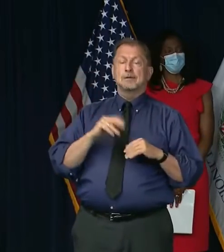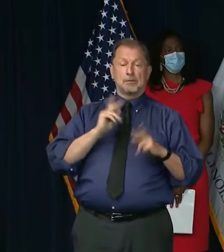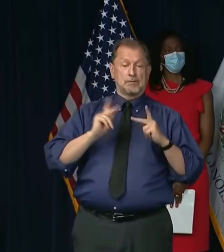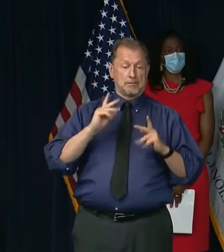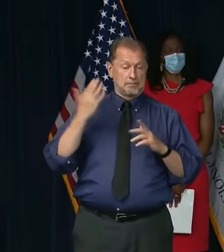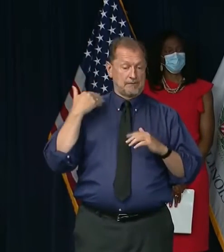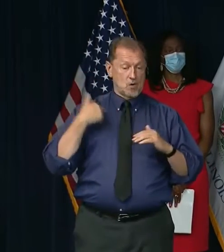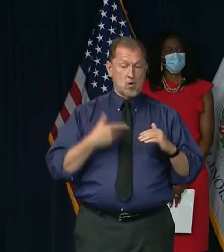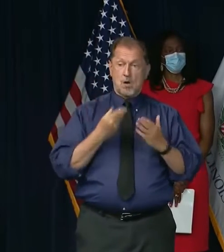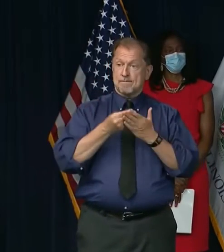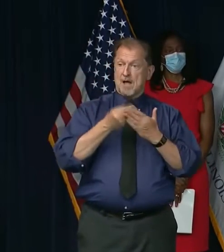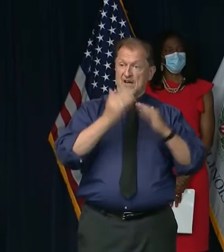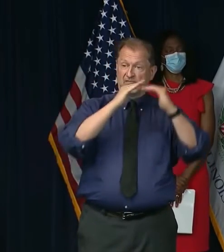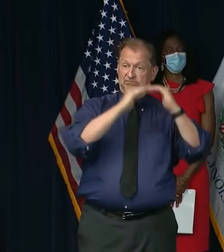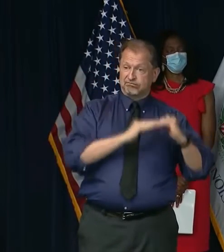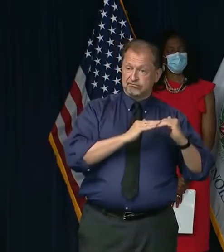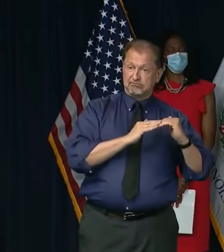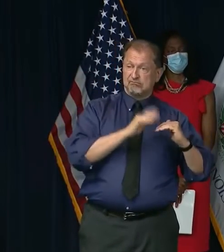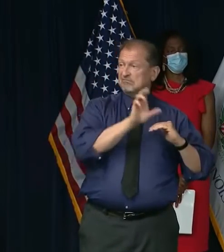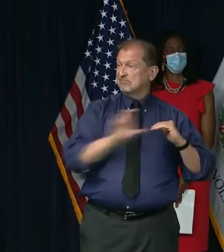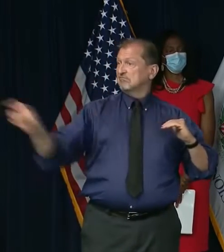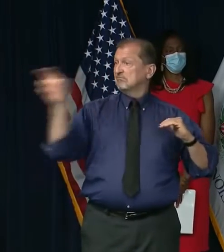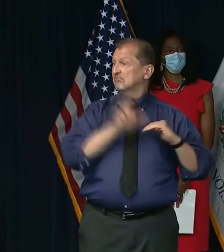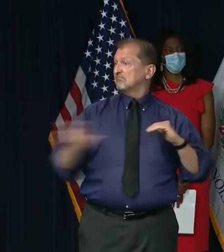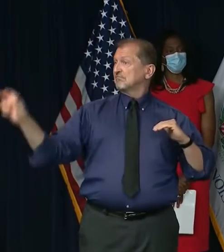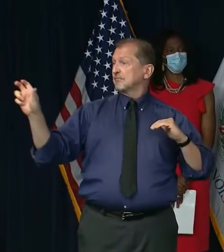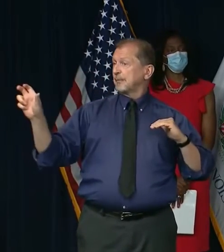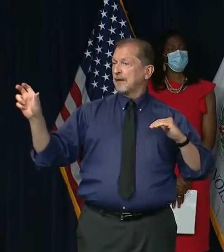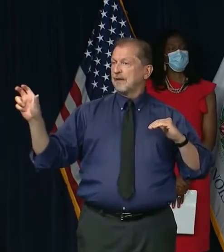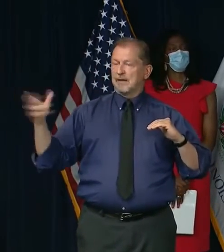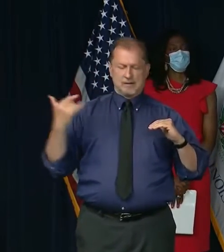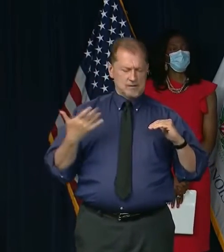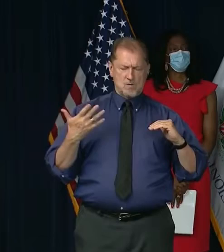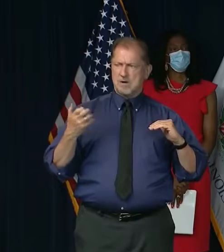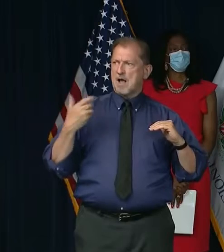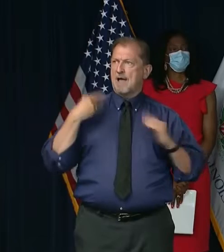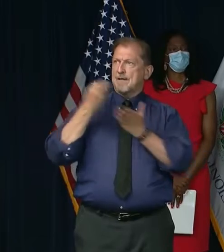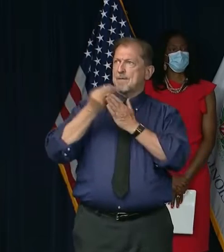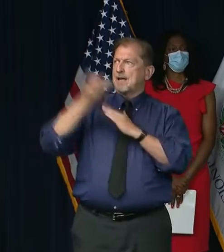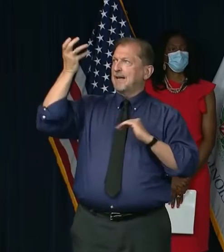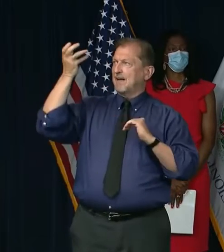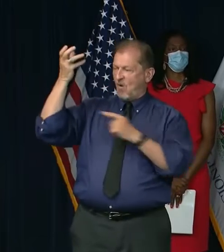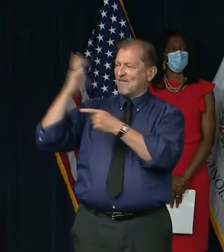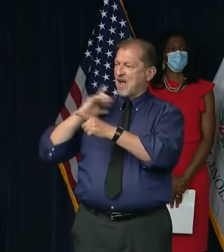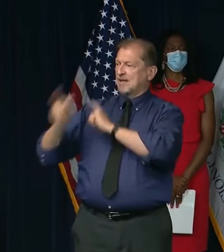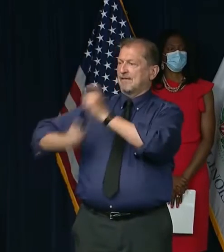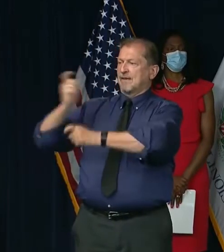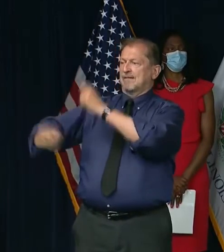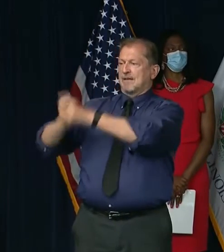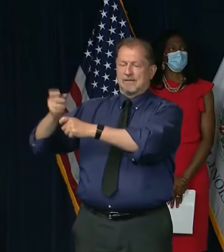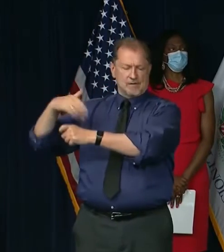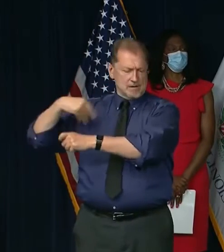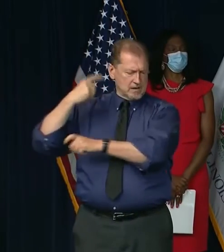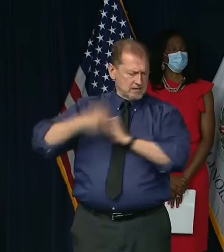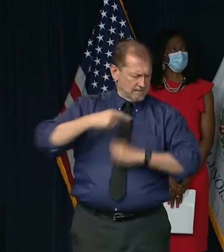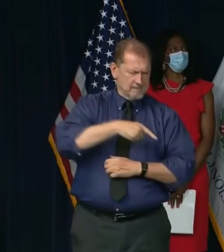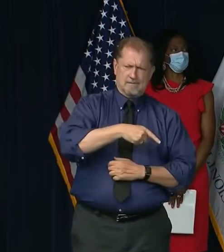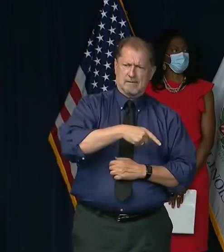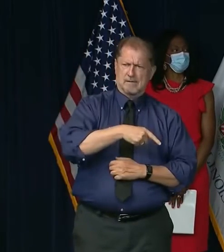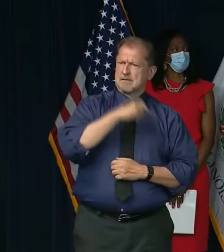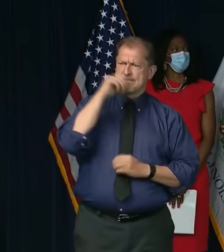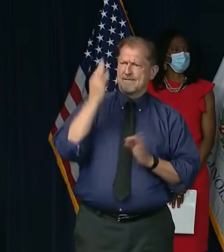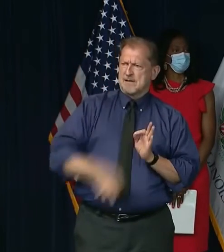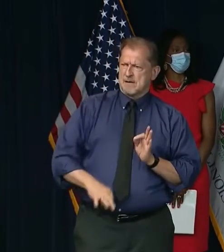disinvested from are able to access the dollars that so many other communities have so readily had